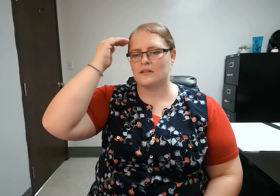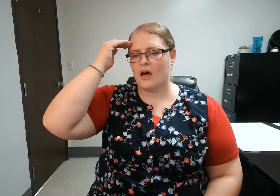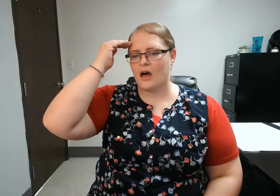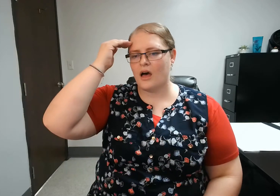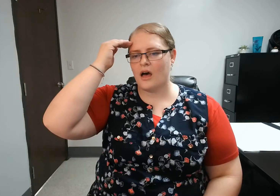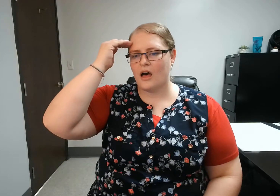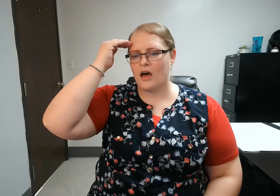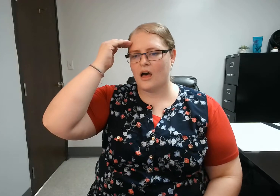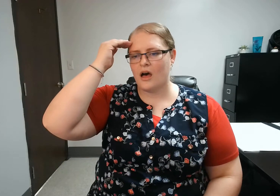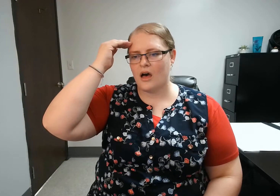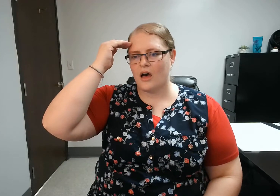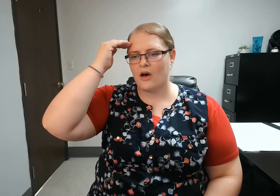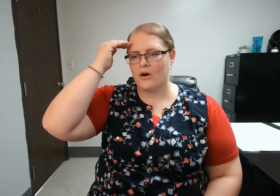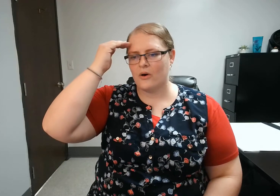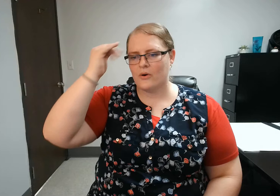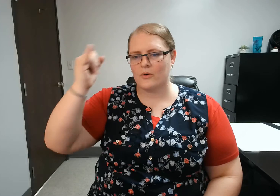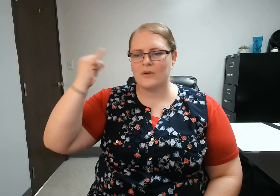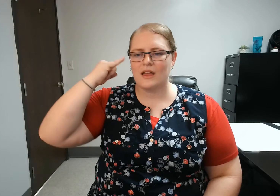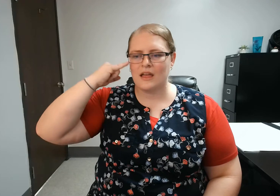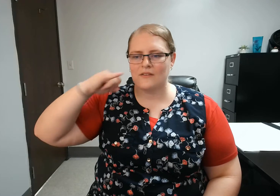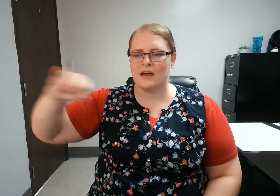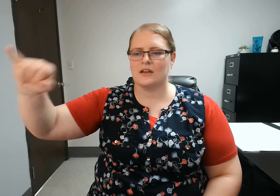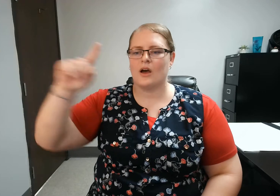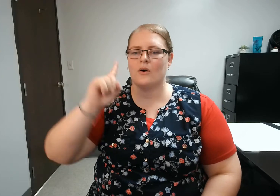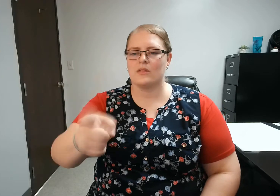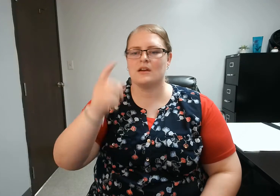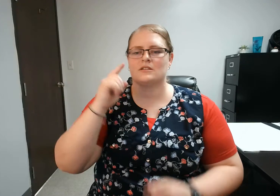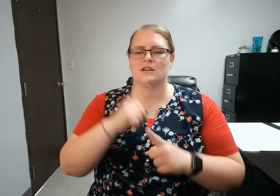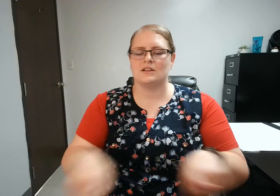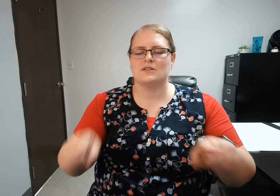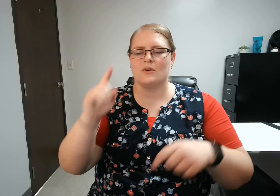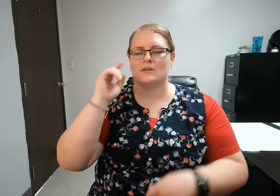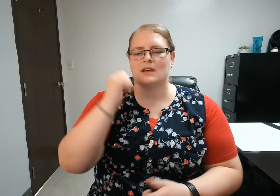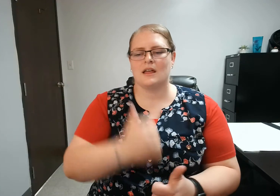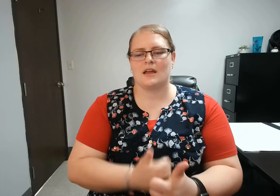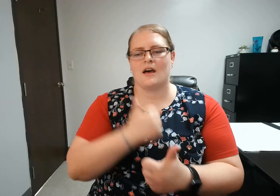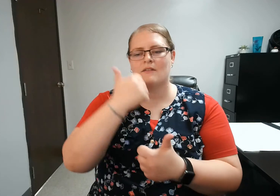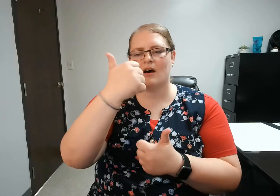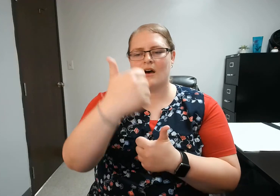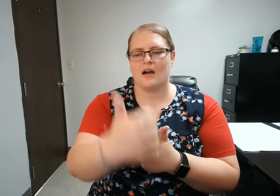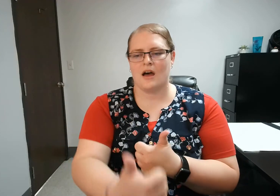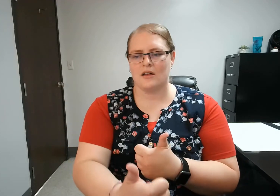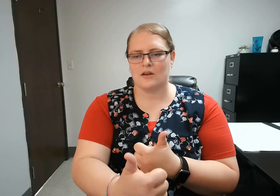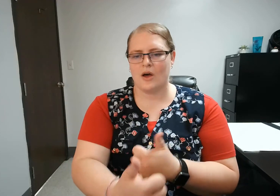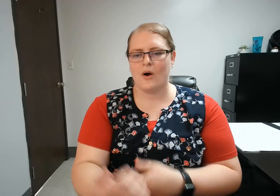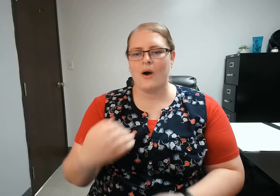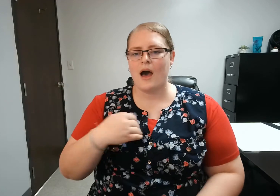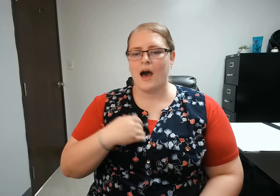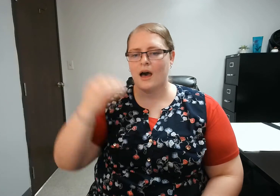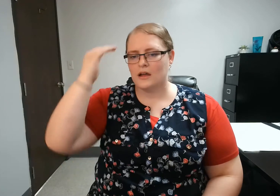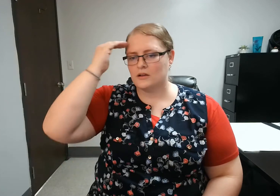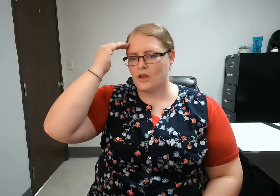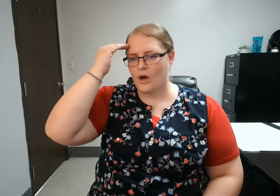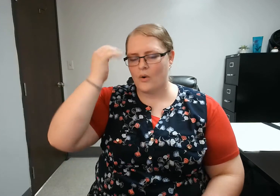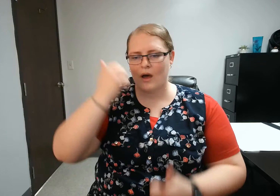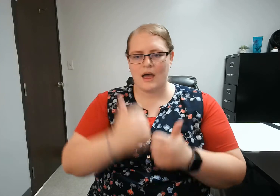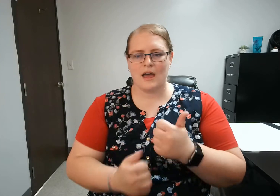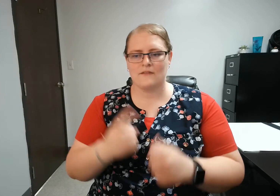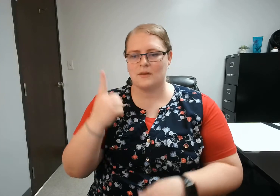go? If I go There's just no telling how far I'll go I know Everybody